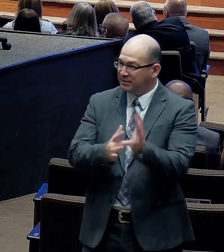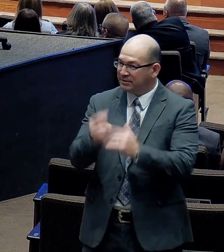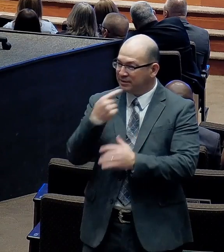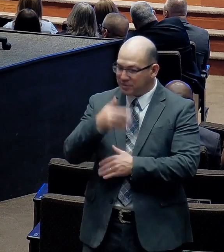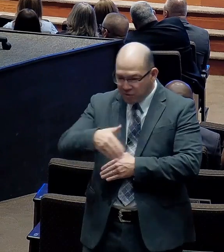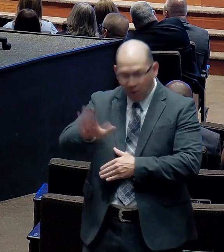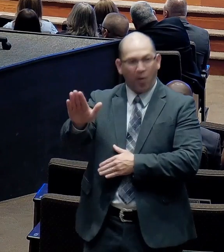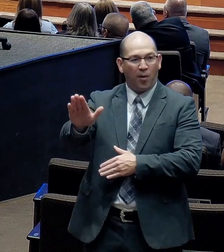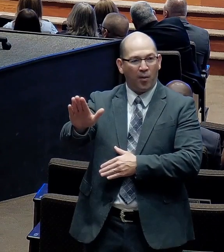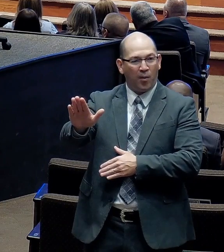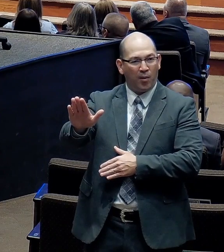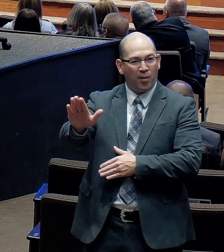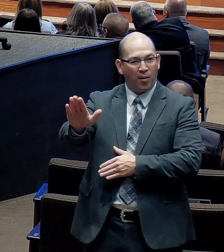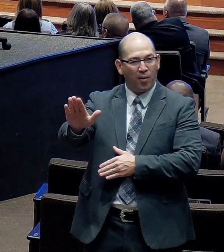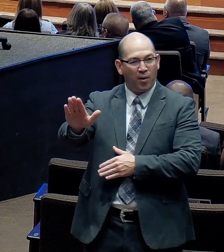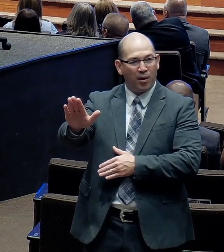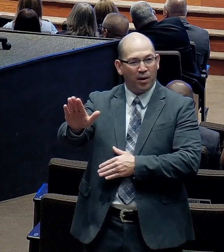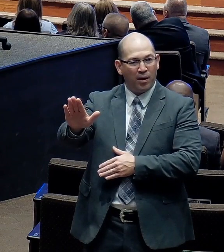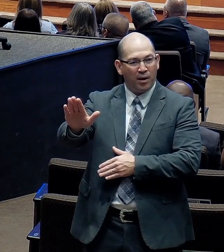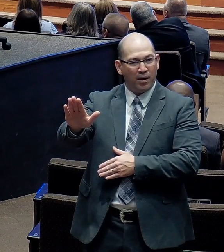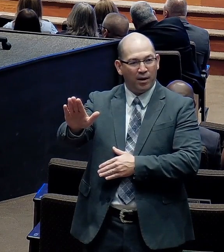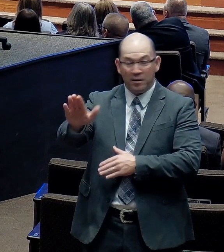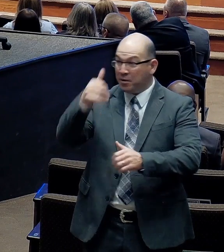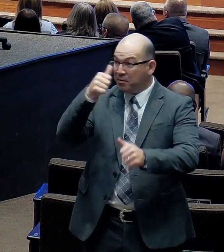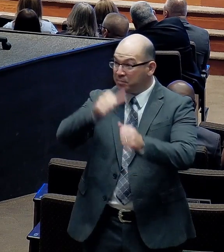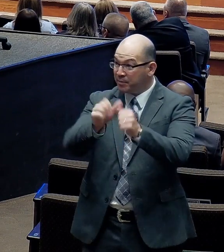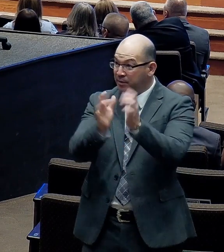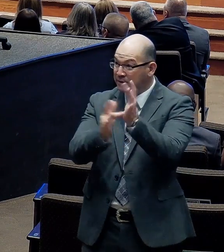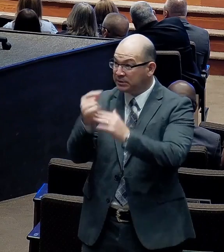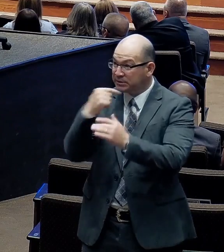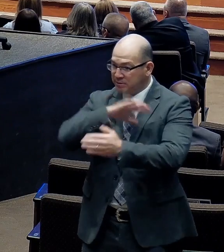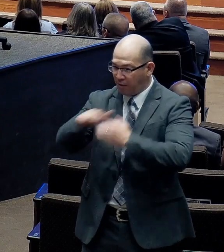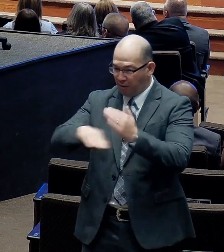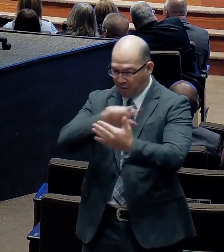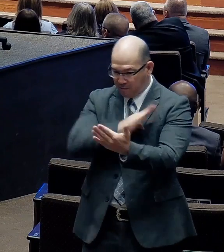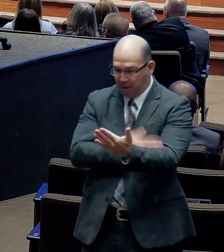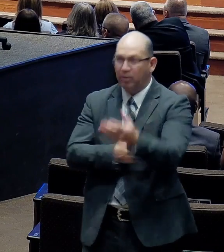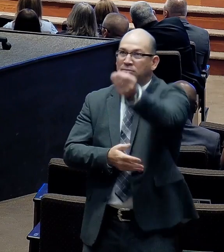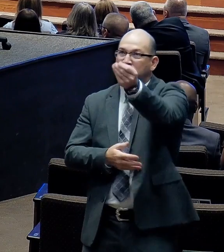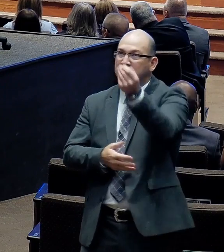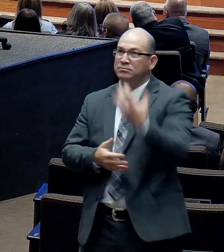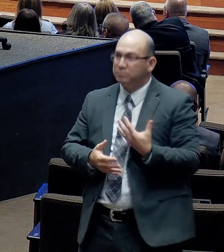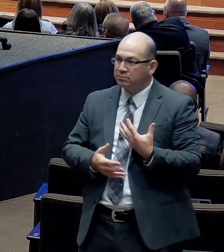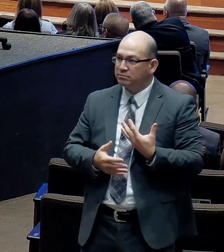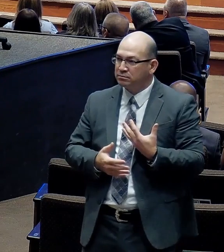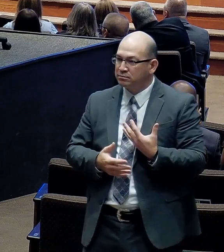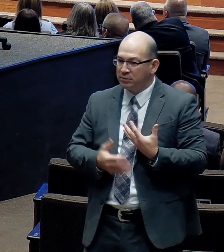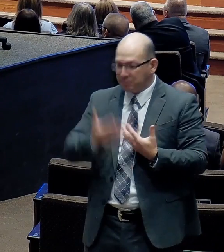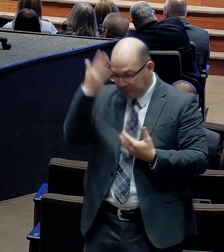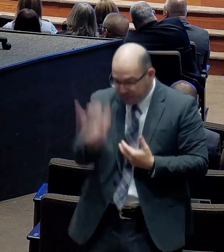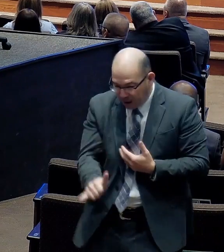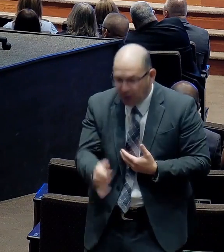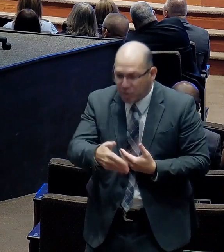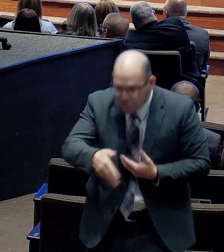And he had just said. All power is given to me in heaven and on earth. Go ye therefore. And teach all nations.